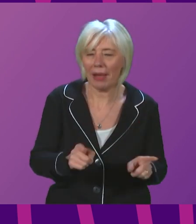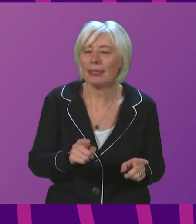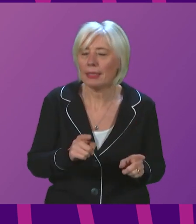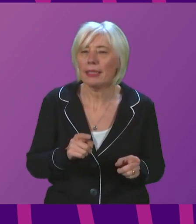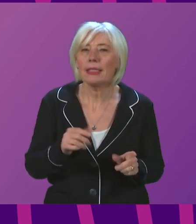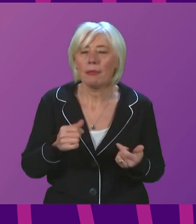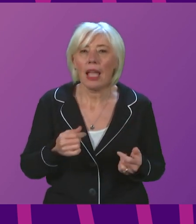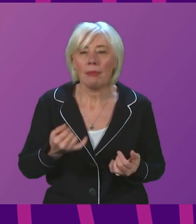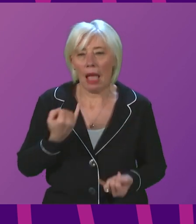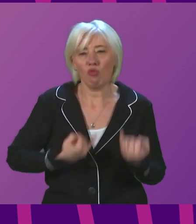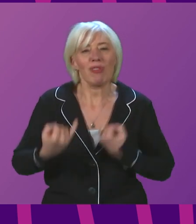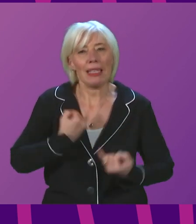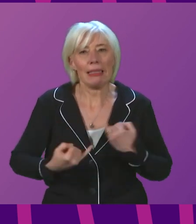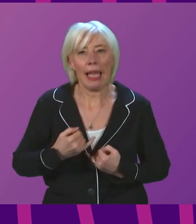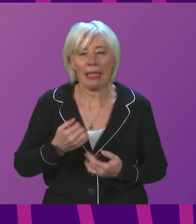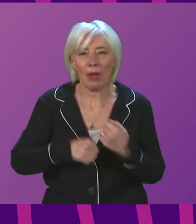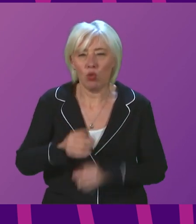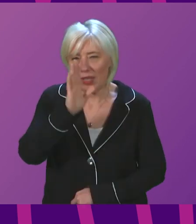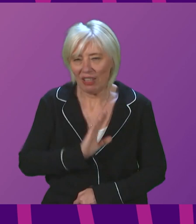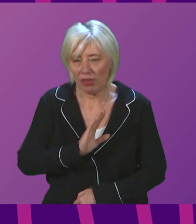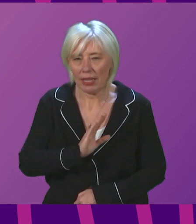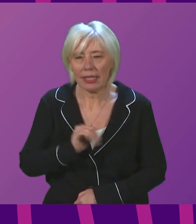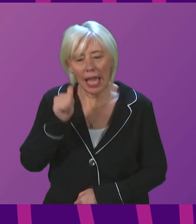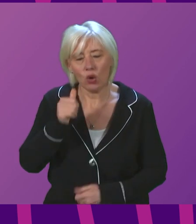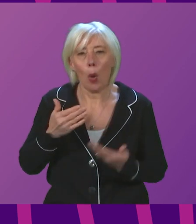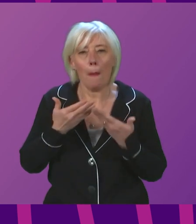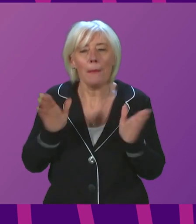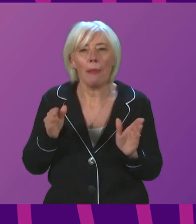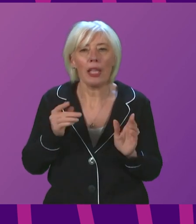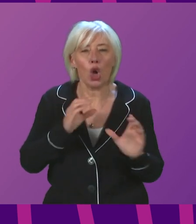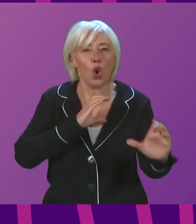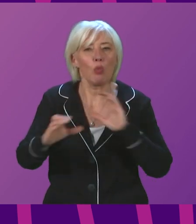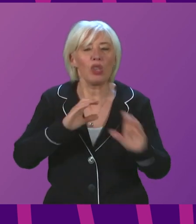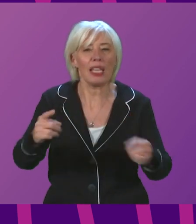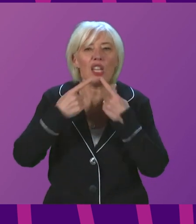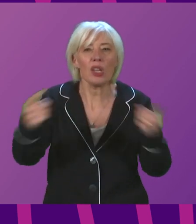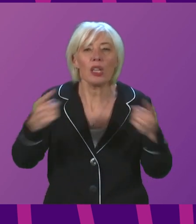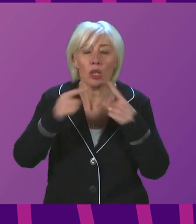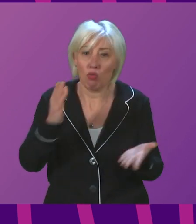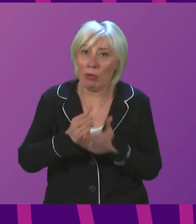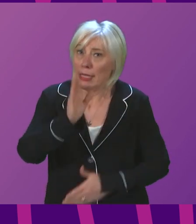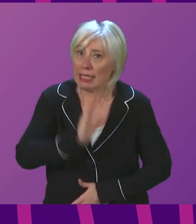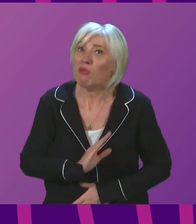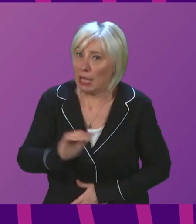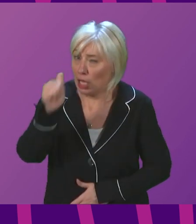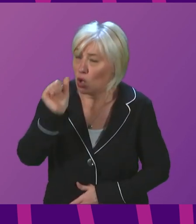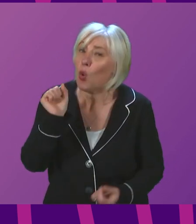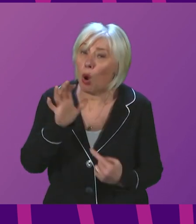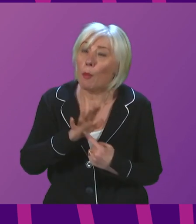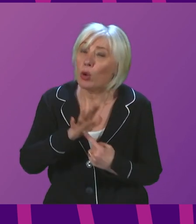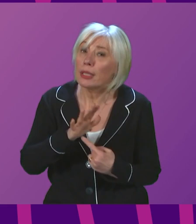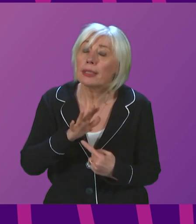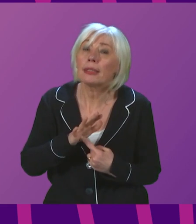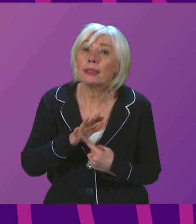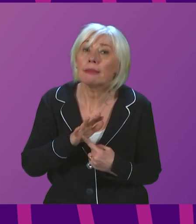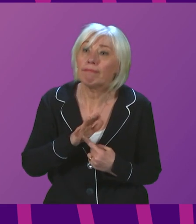Sometimes I am criticised for taking it too seriously. I take the whole public communication aspect of this really seriously because I know how important it is and we